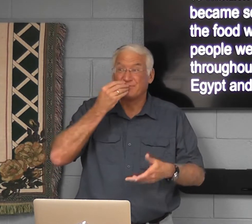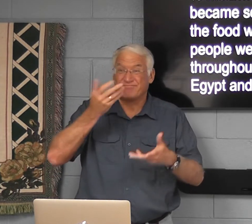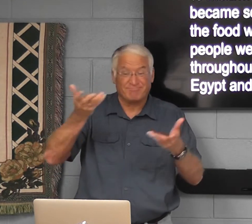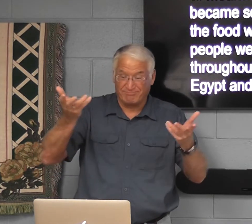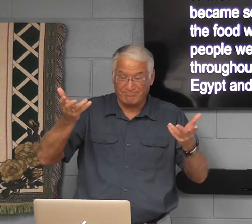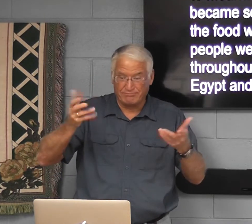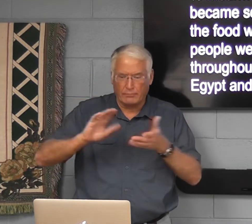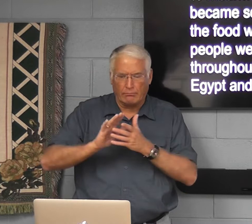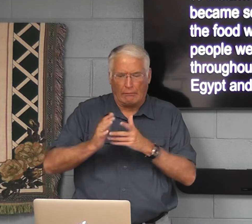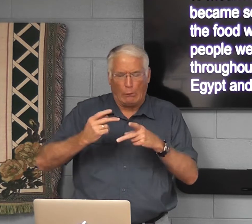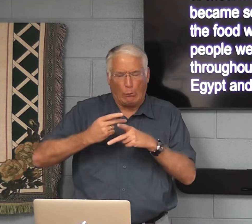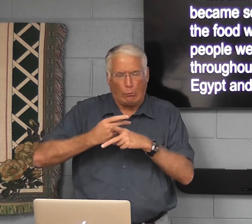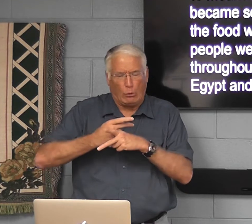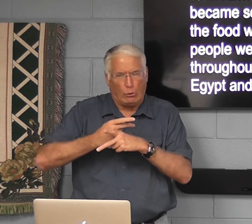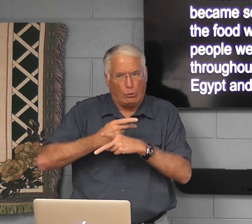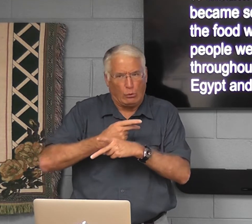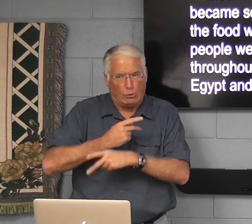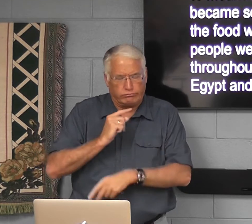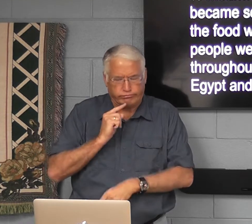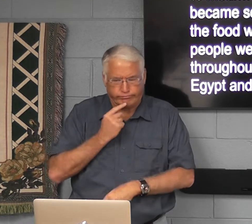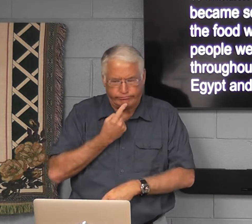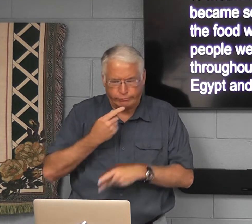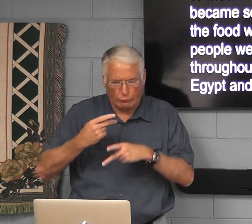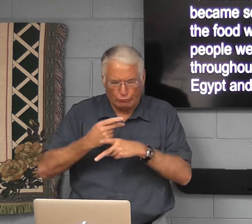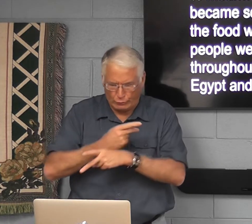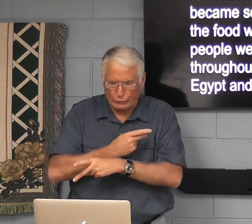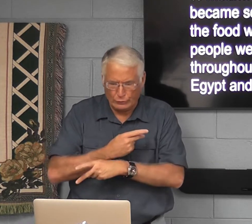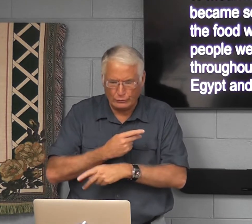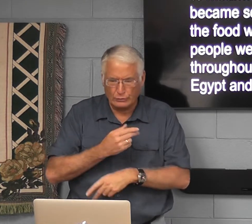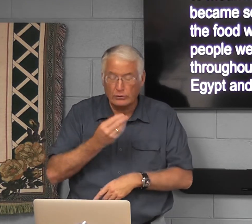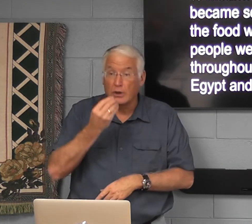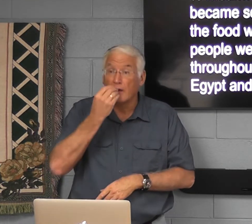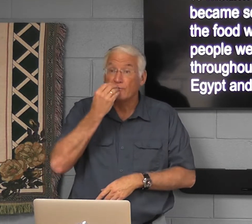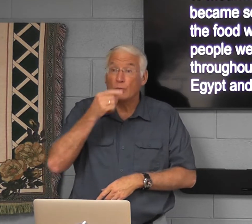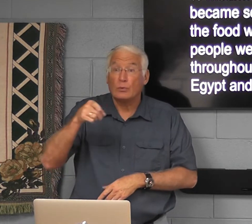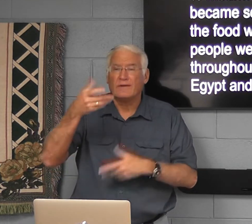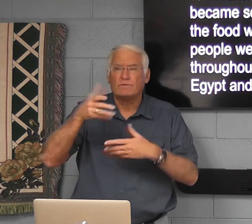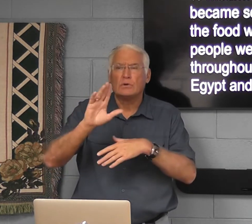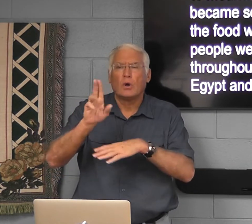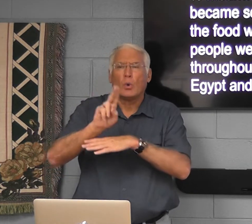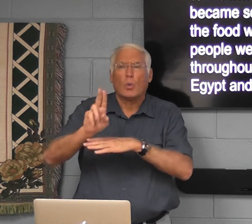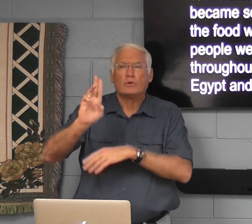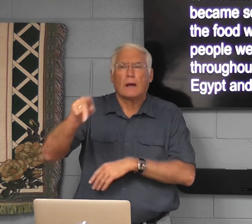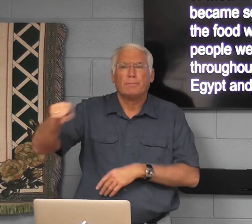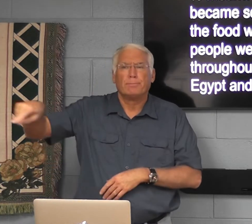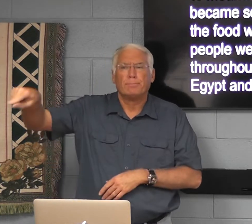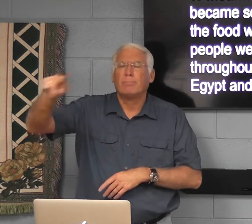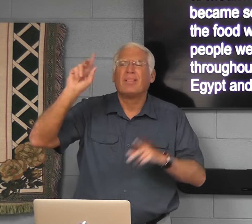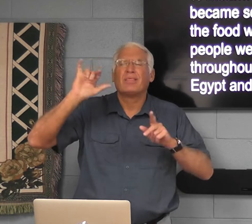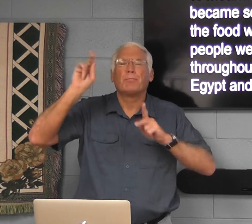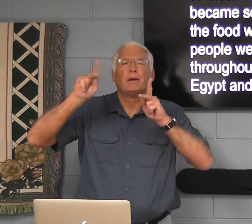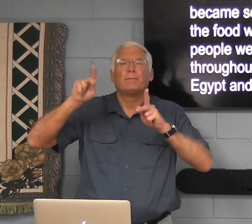So meanwhile, the famine became so severe and worsened that all the food was used up.